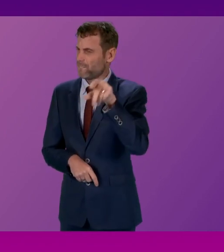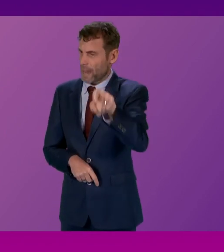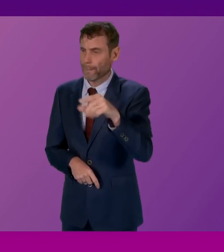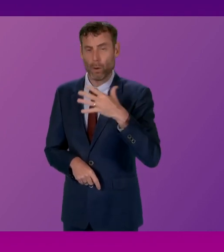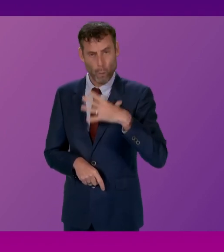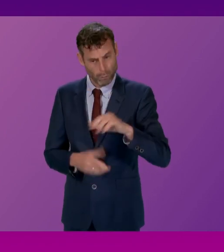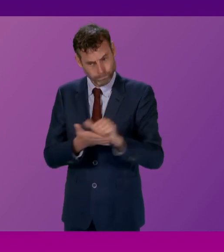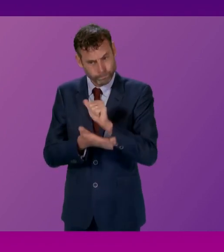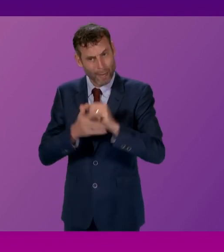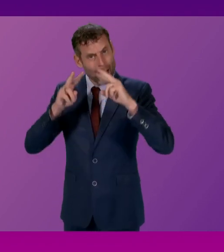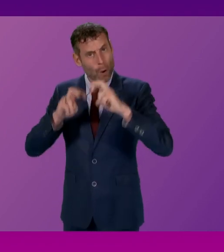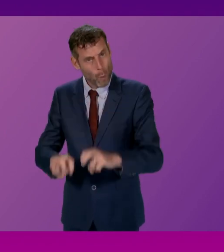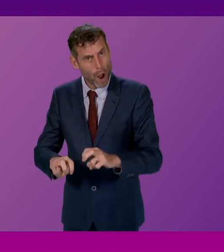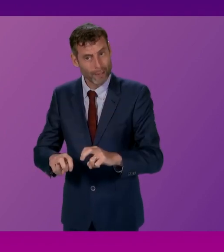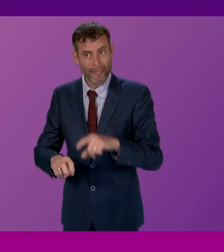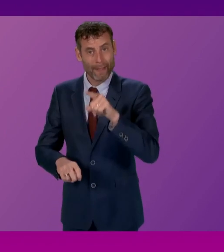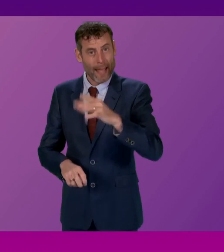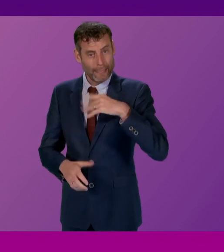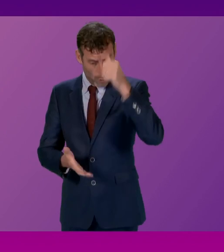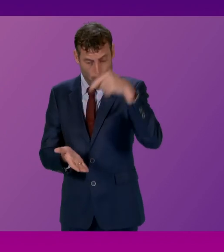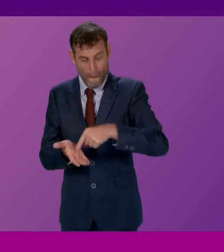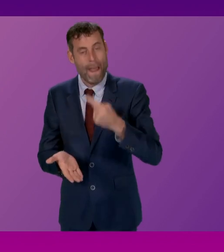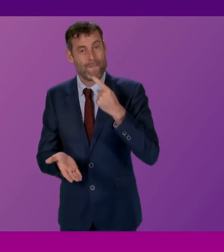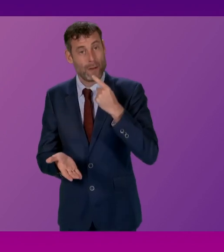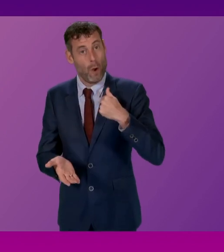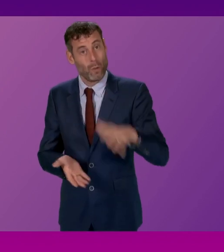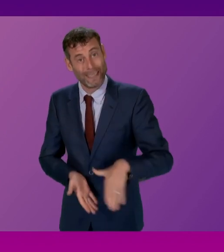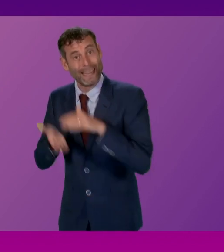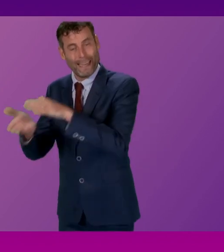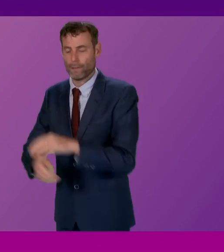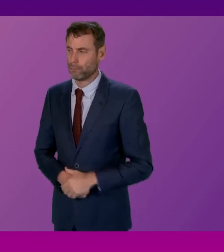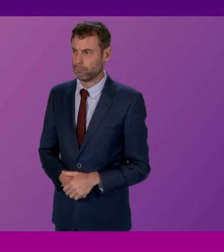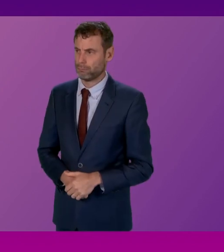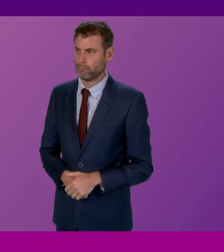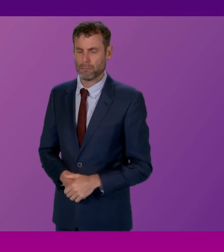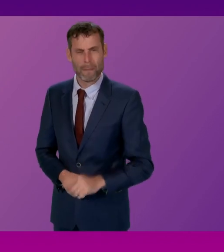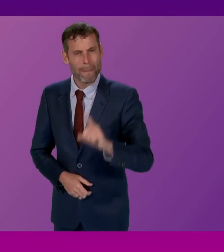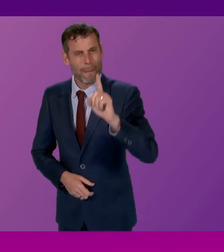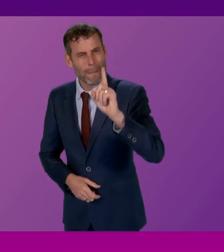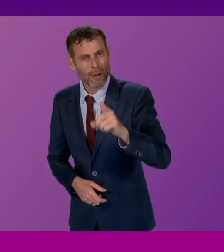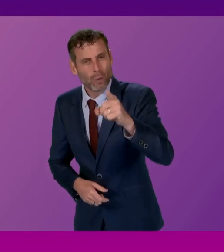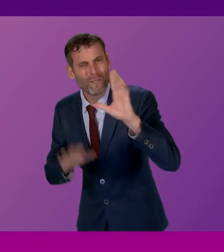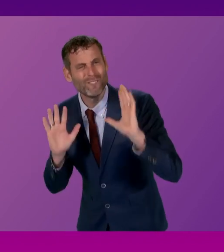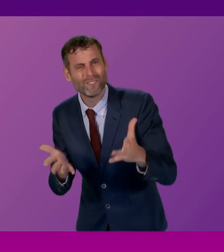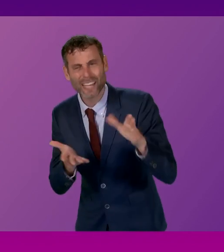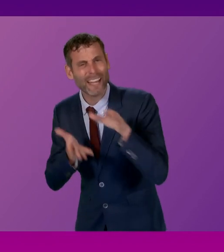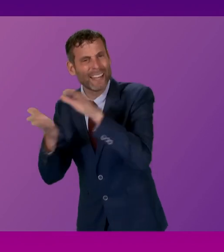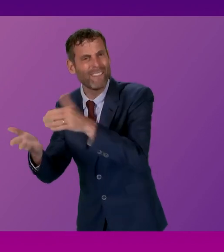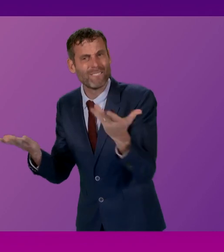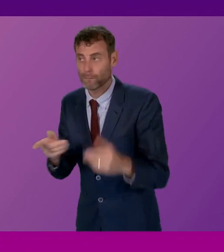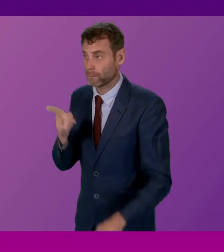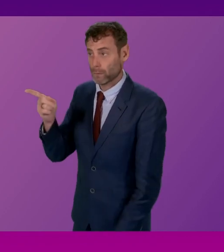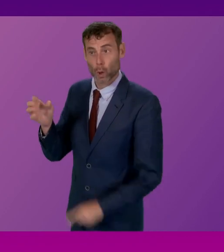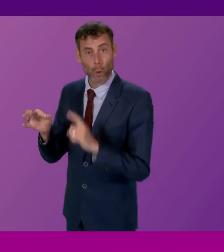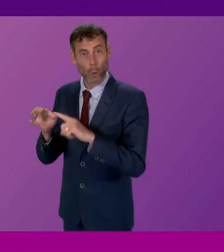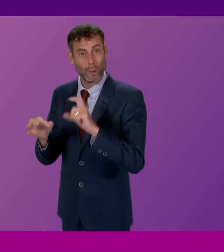information that will be passed on. Douglas Ross. But it's not. That's what we are hearing this morning. And it shouldn't take